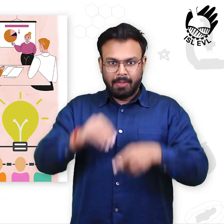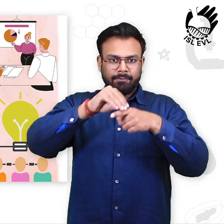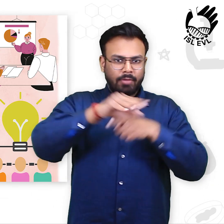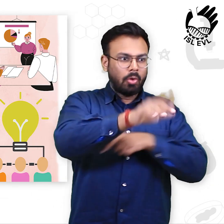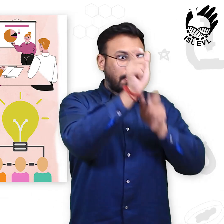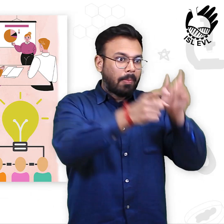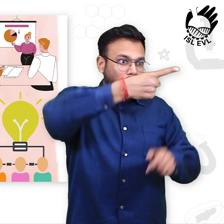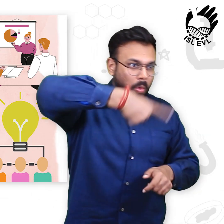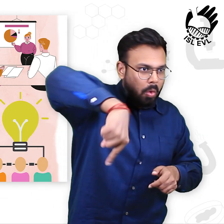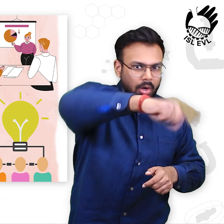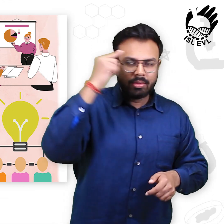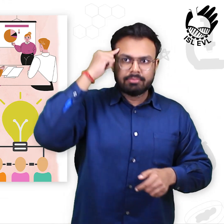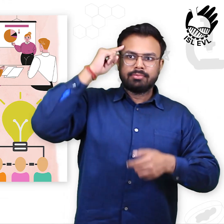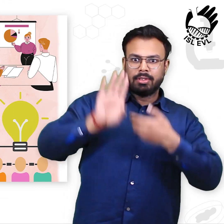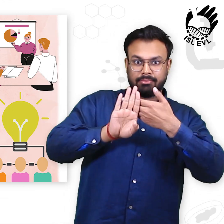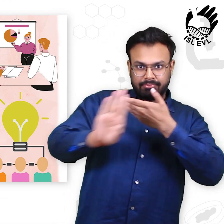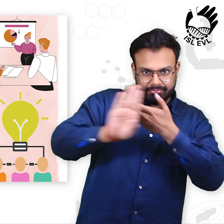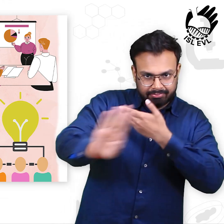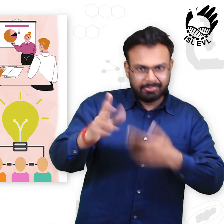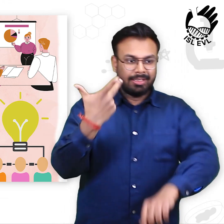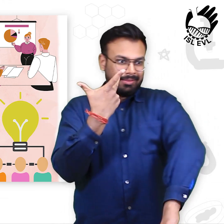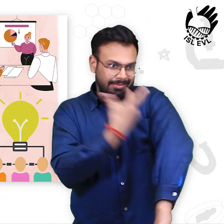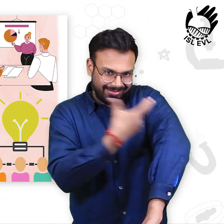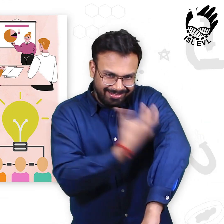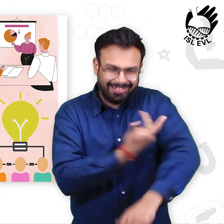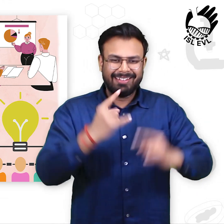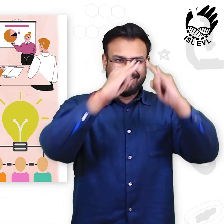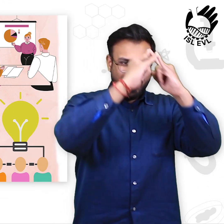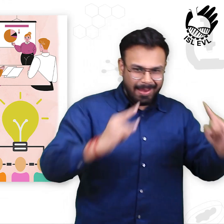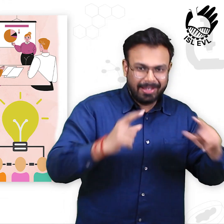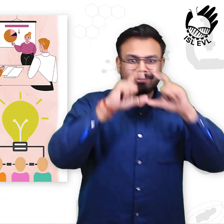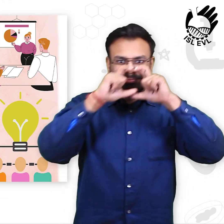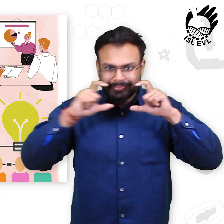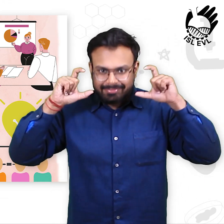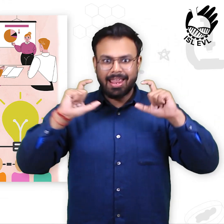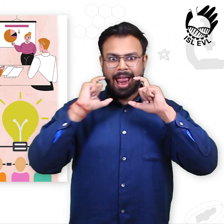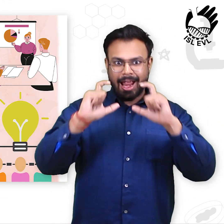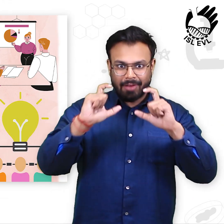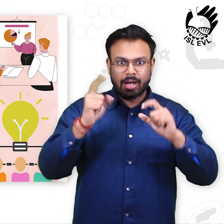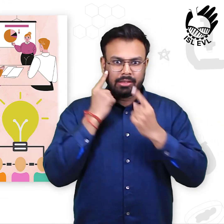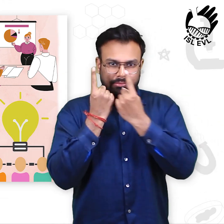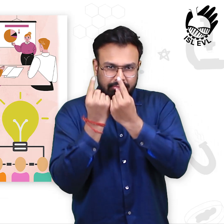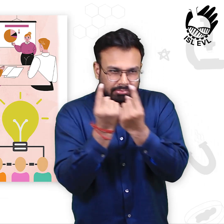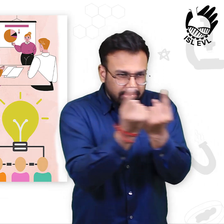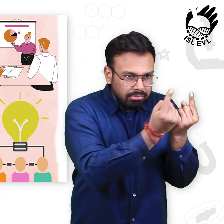Evaluating the effectiveness of healthcare systems.